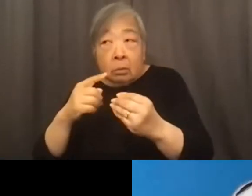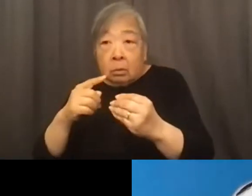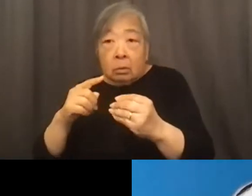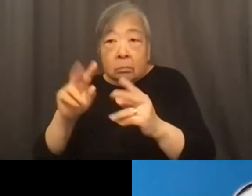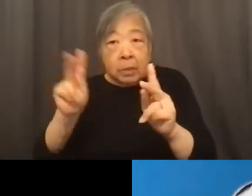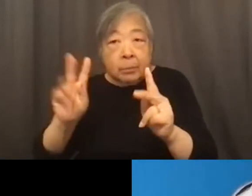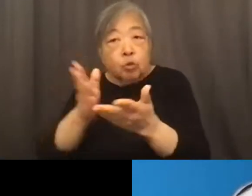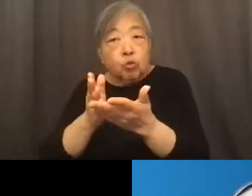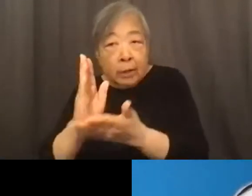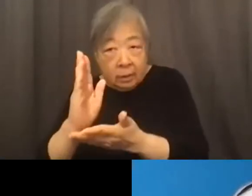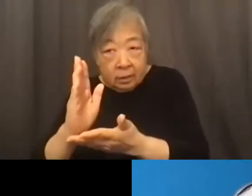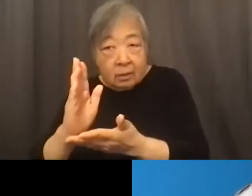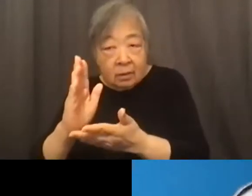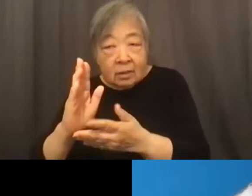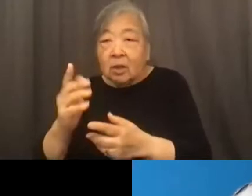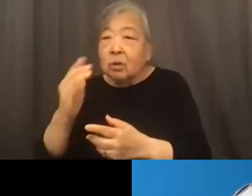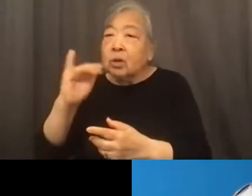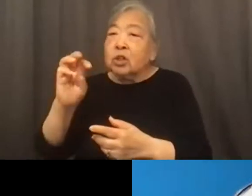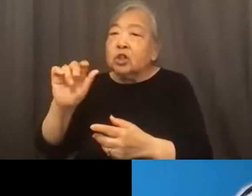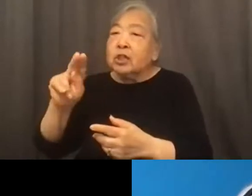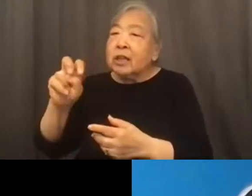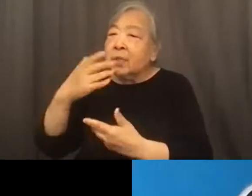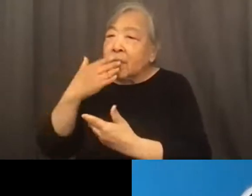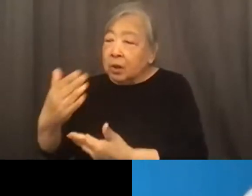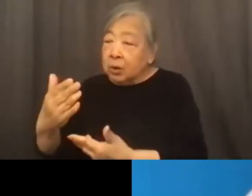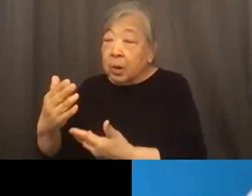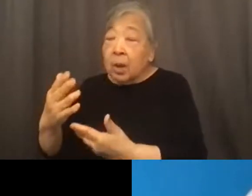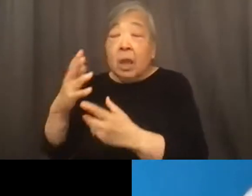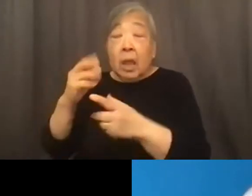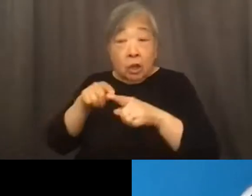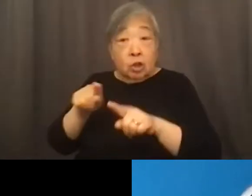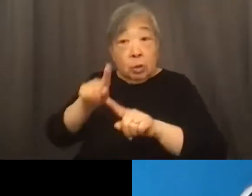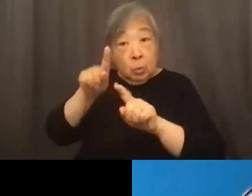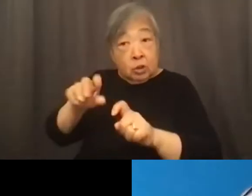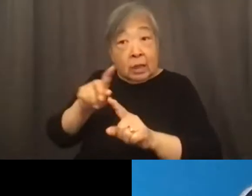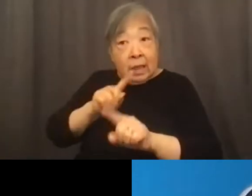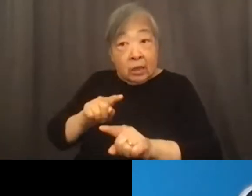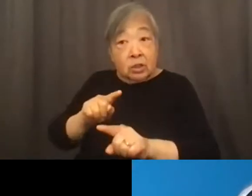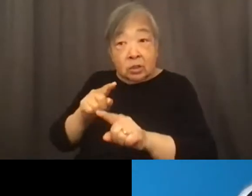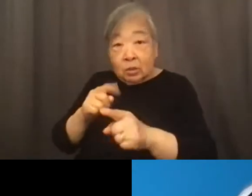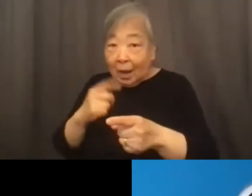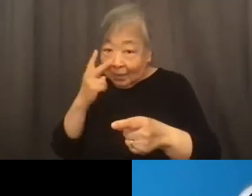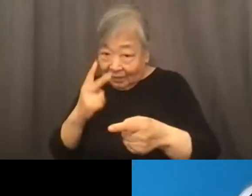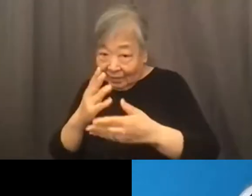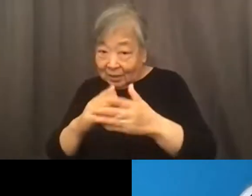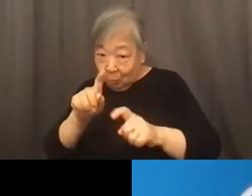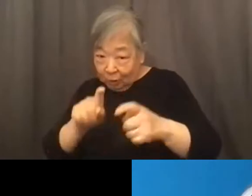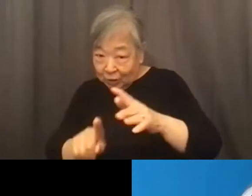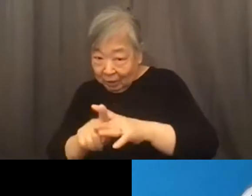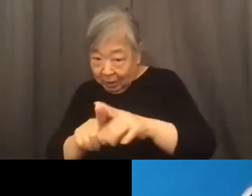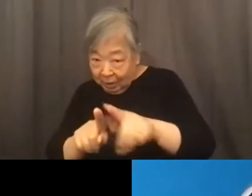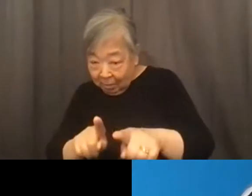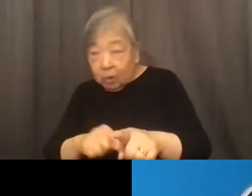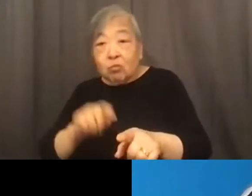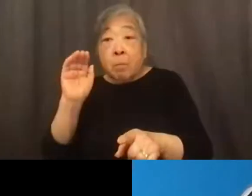in their living situations. Thank you so much, Jeanine. We'll circle back during the question and answer period. I see some questions flowing in, and again, a reminder for